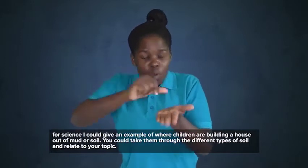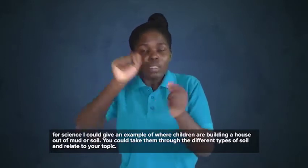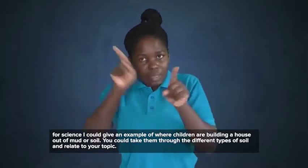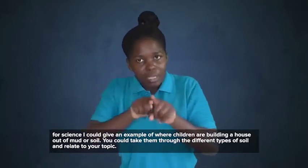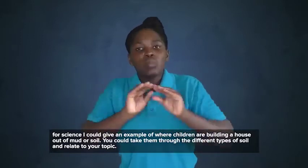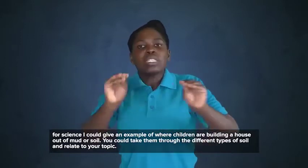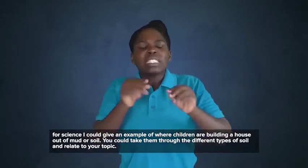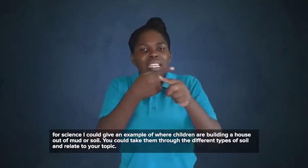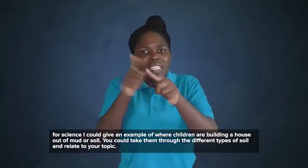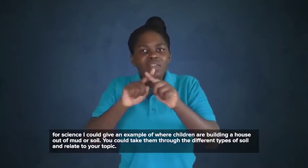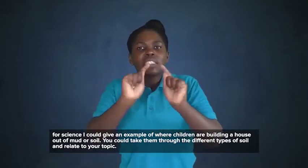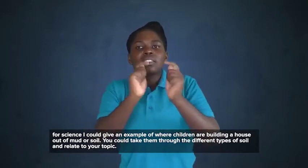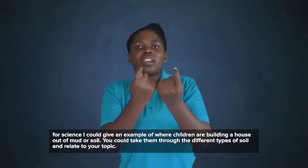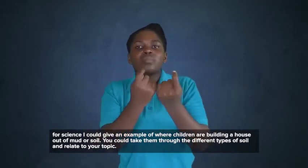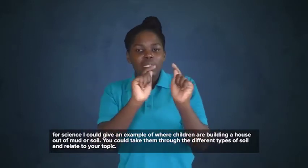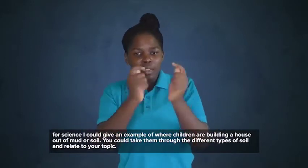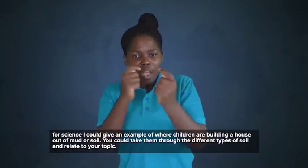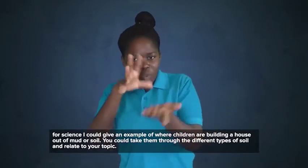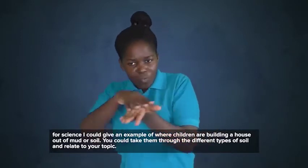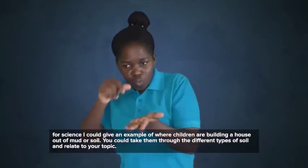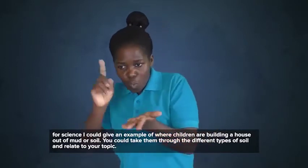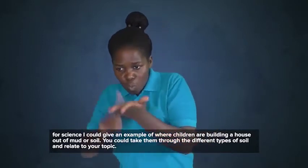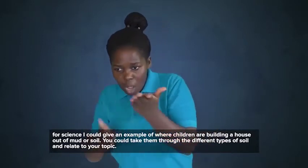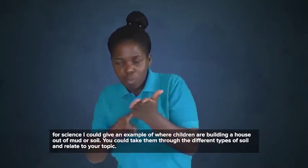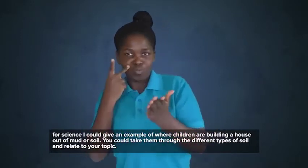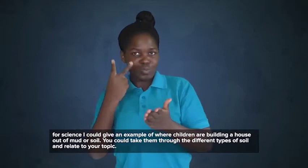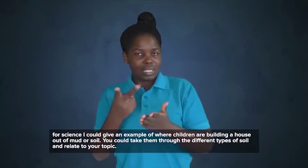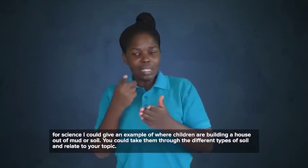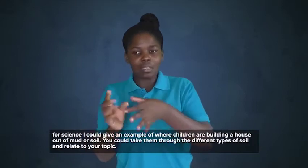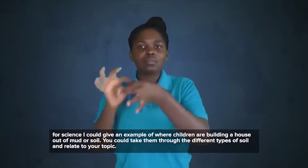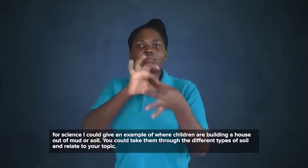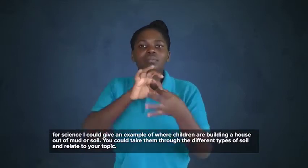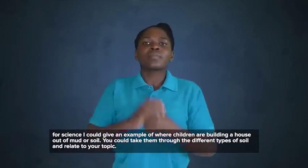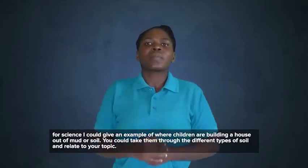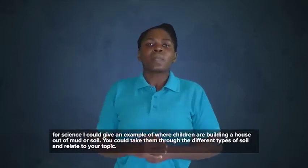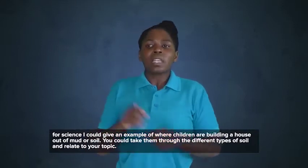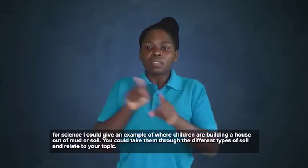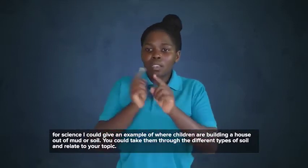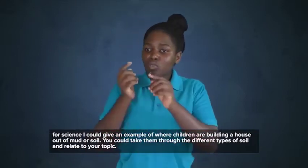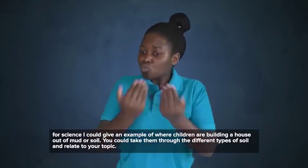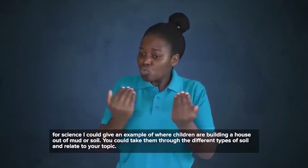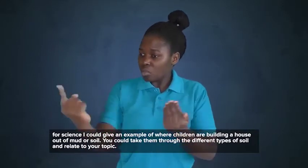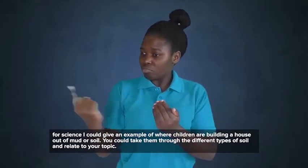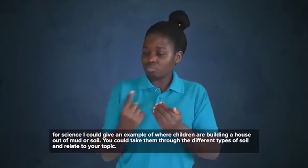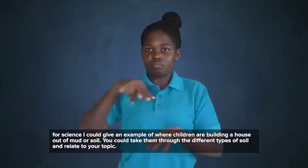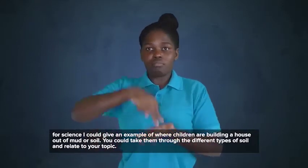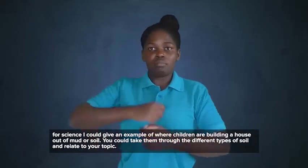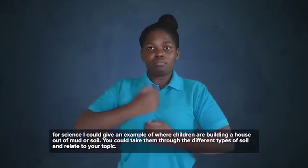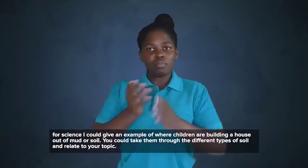a house out of mud or soil. You could take them through the different types of soil to relate to your topic